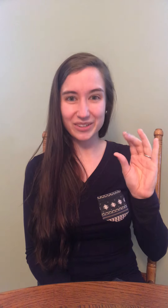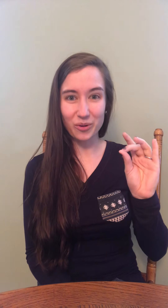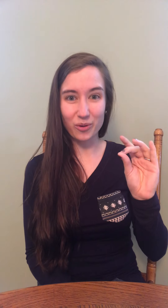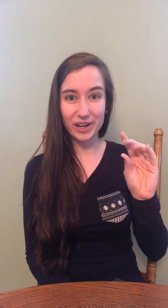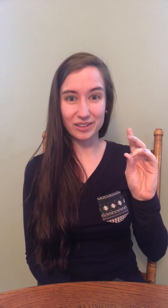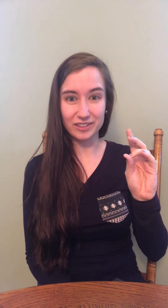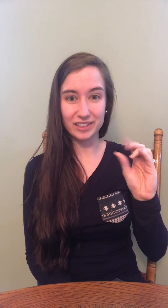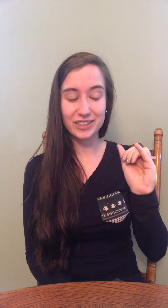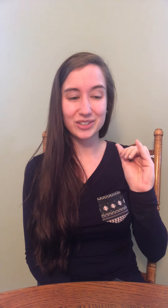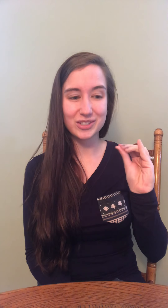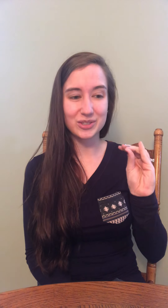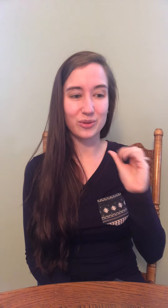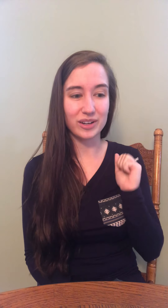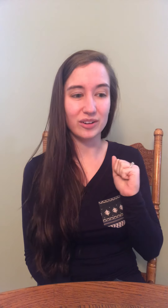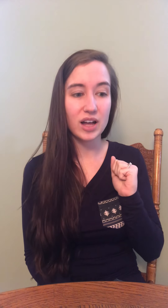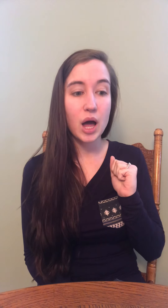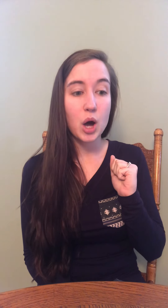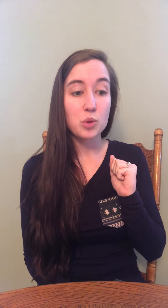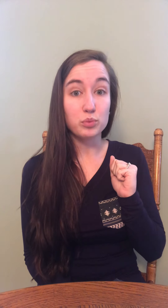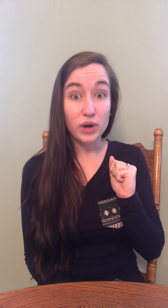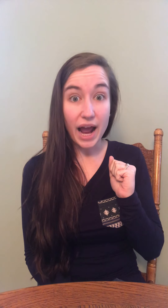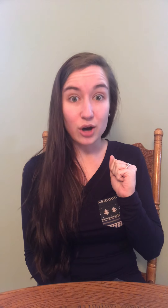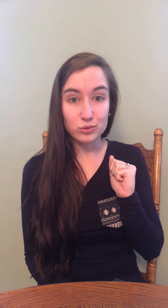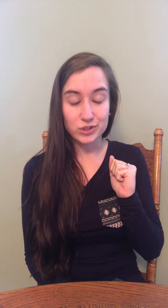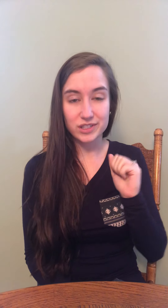Spoil. Soil. Browse.